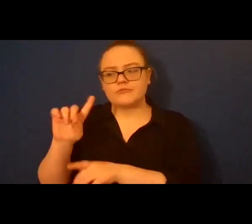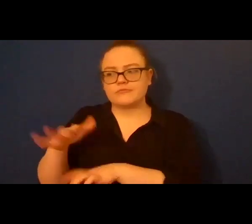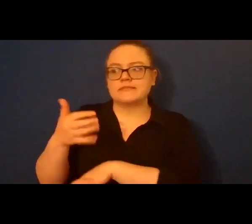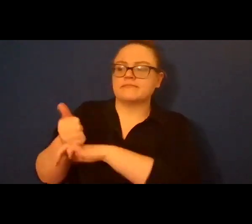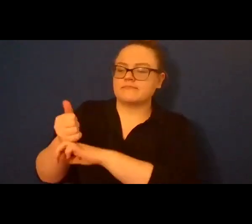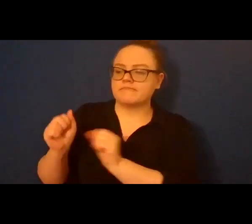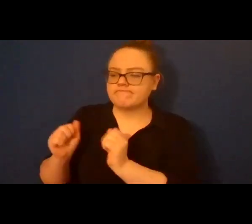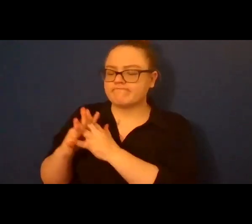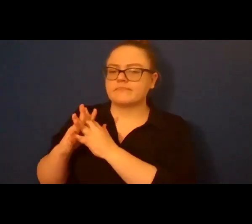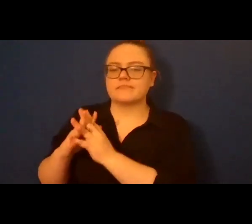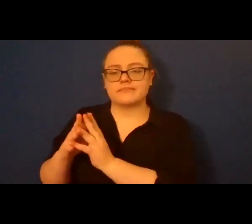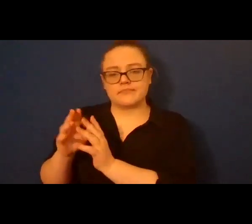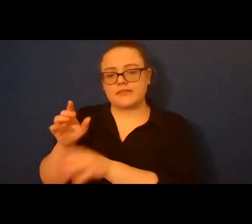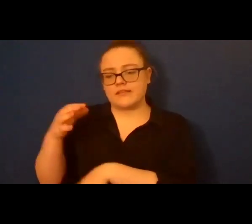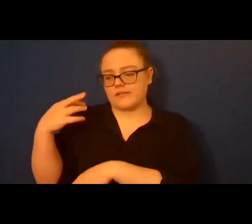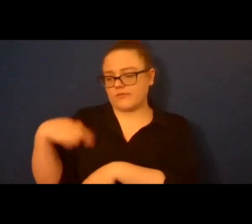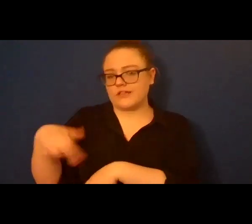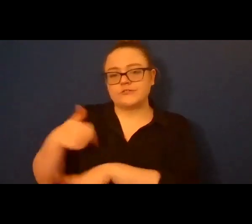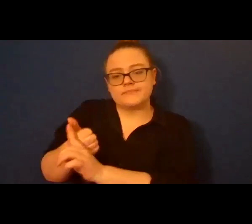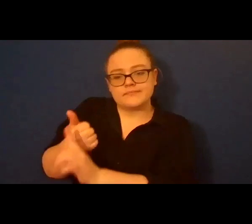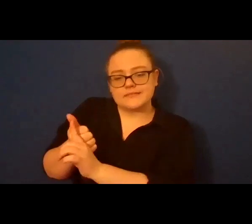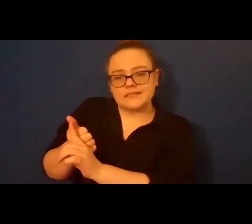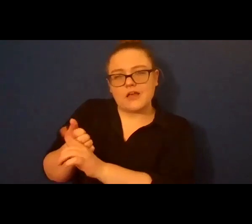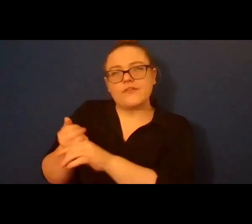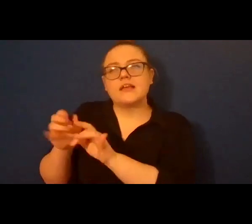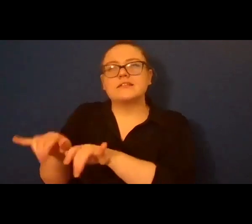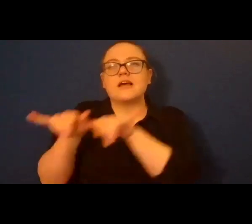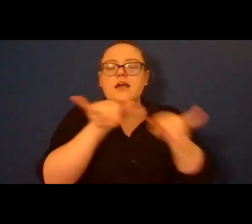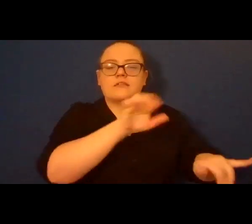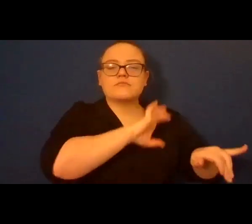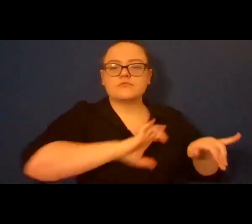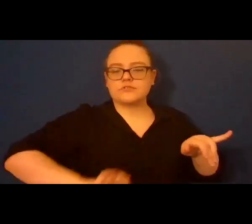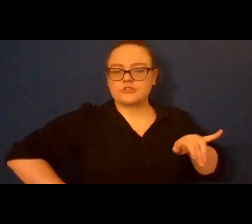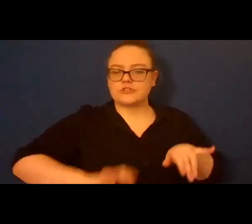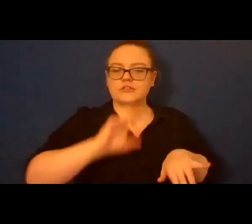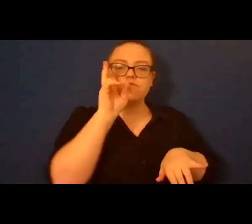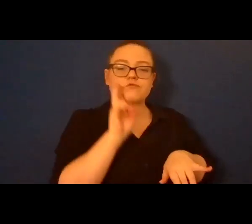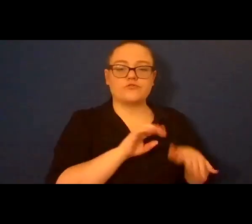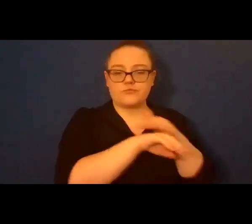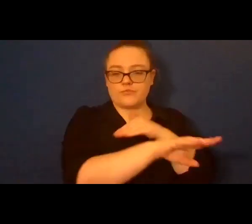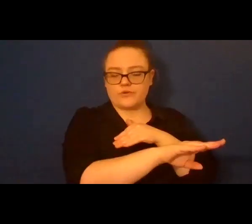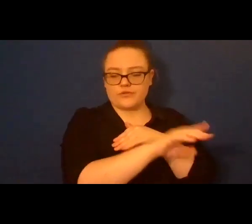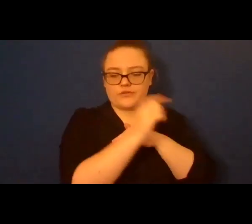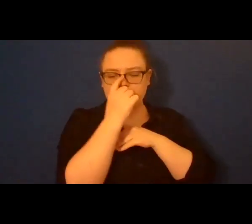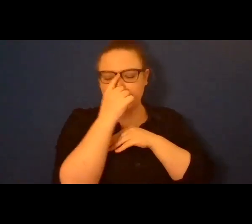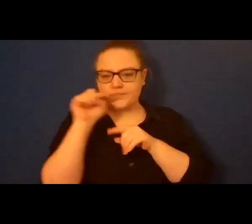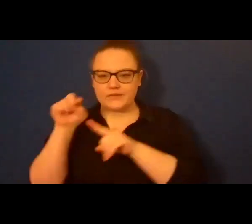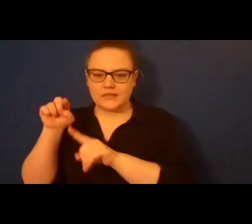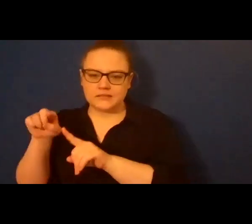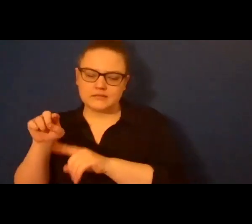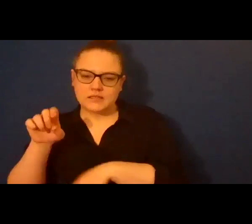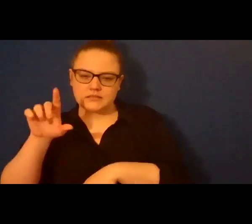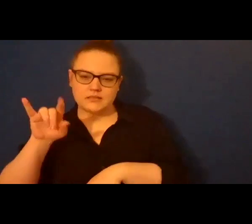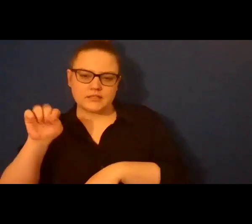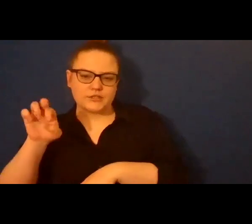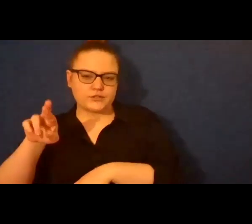sort of parallel to the virgin birth in Christianity um is in Islam it's literacy. It's you